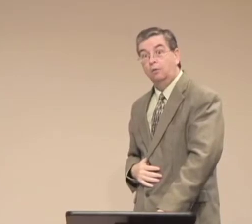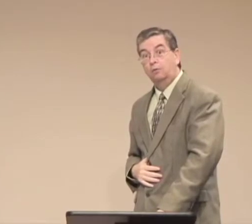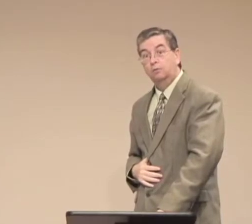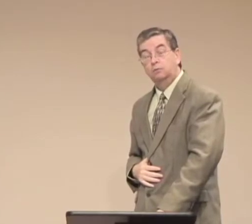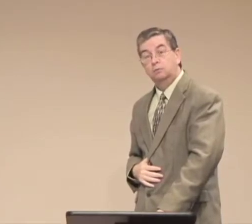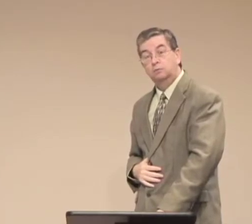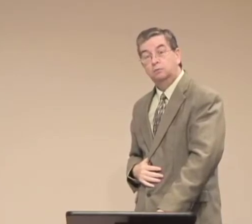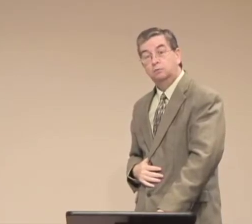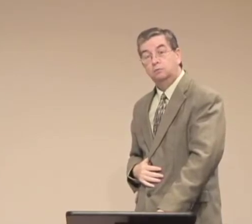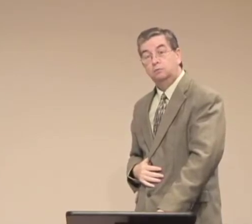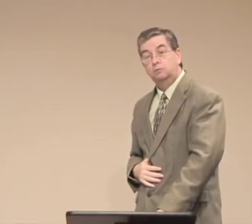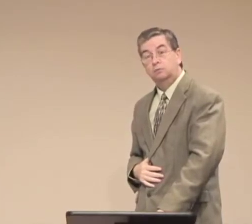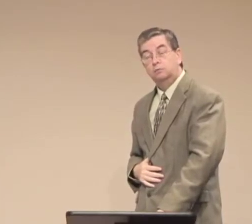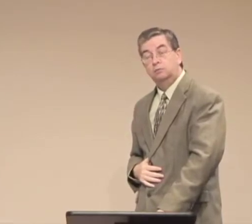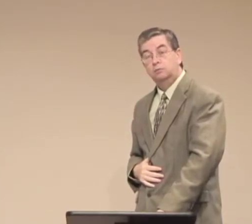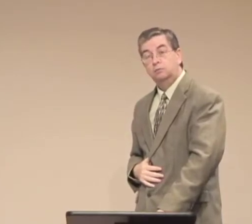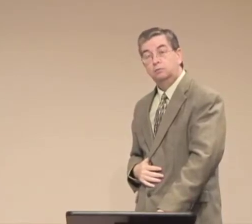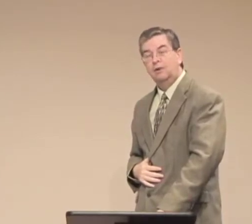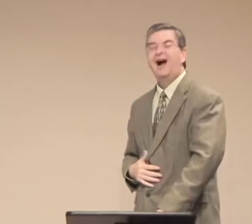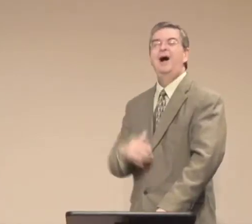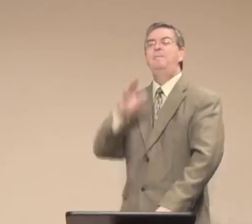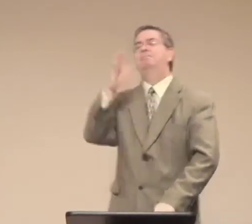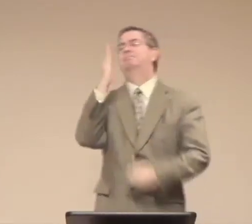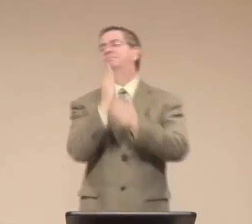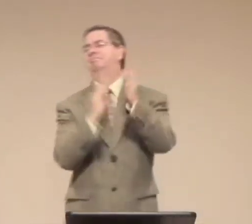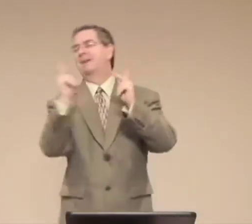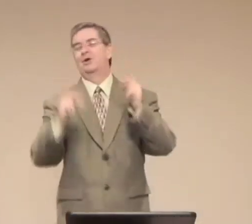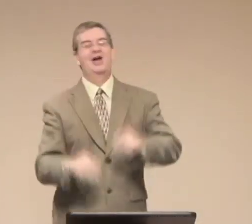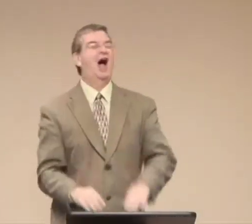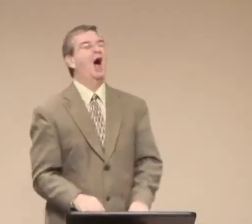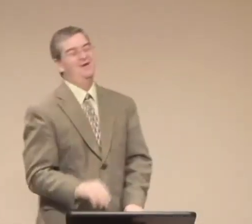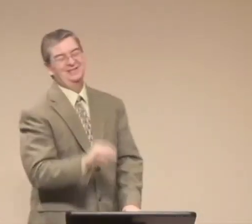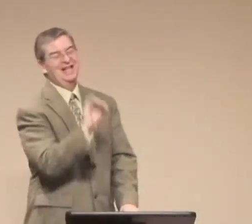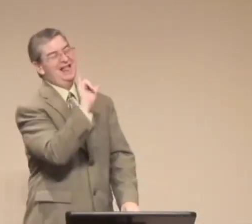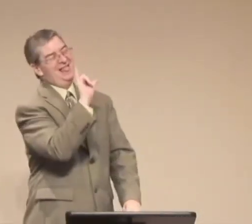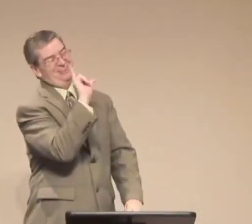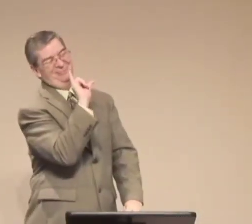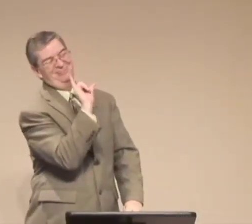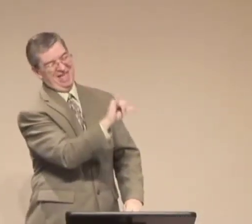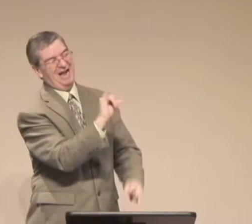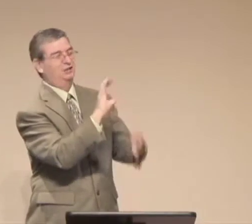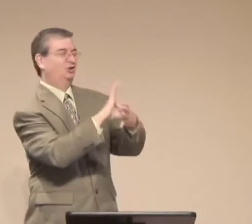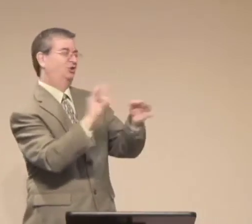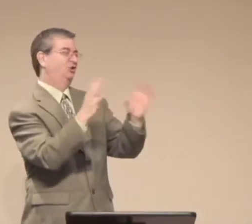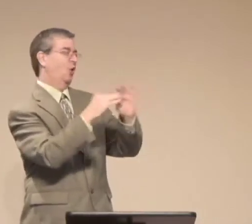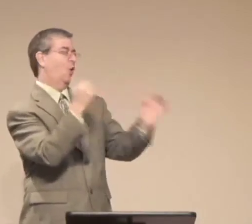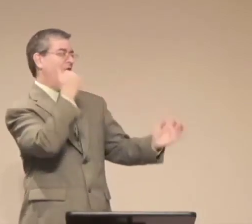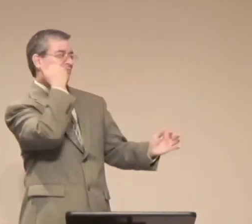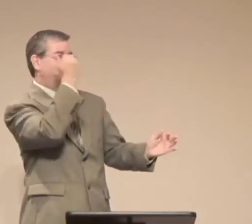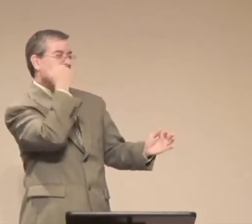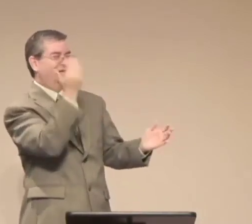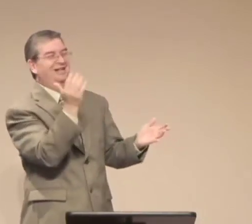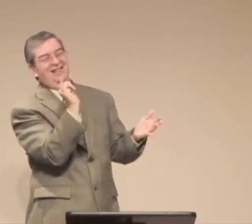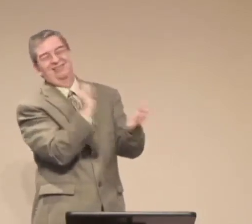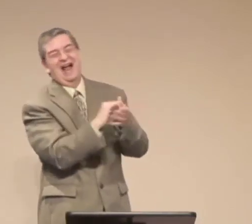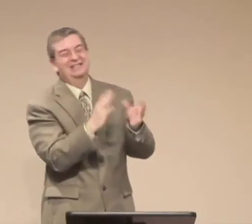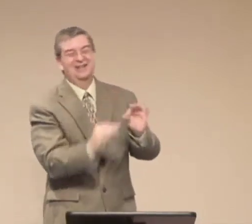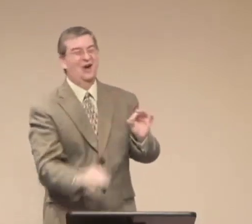that his relationship with his mother had on him, that he was willing to do that and that he lived